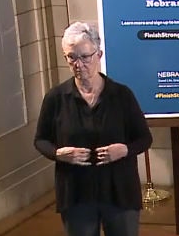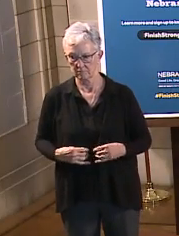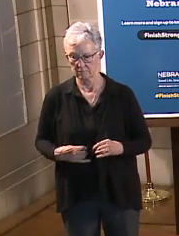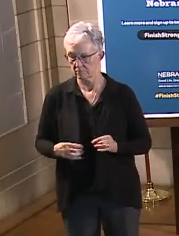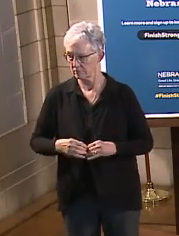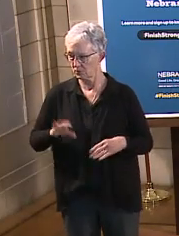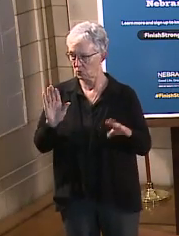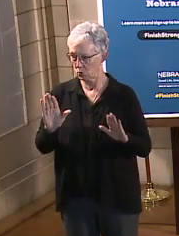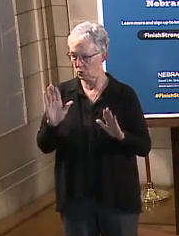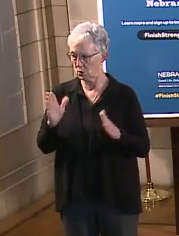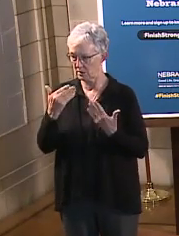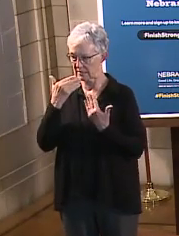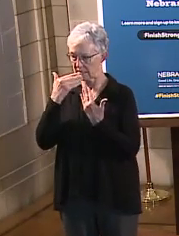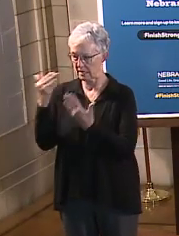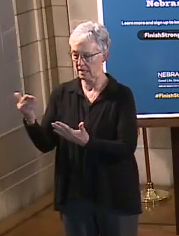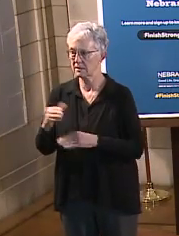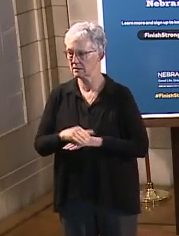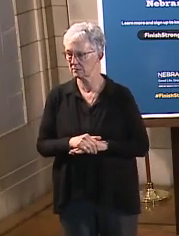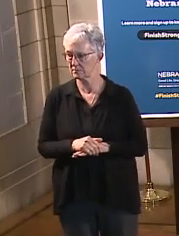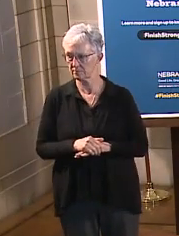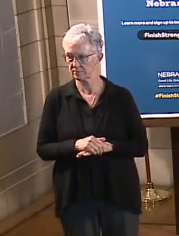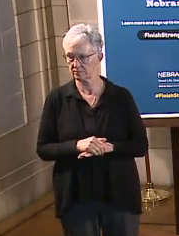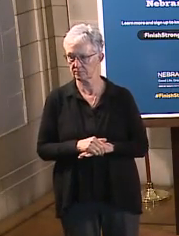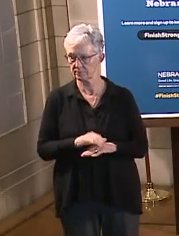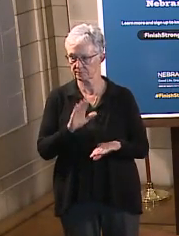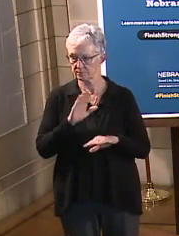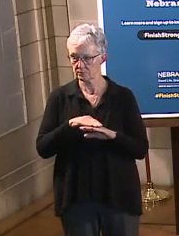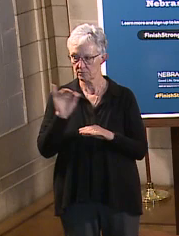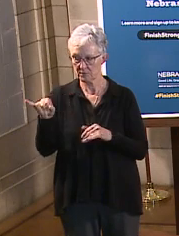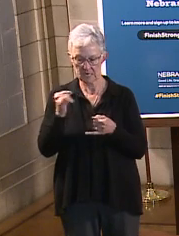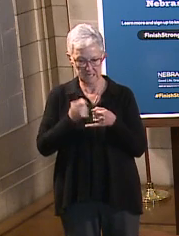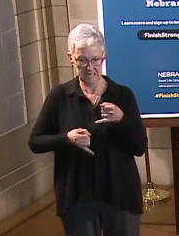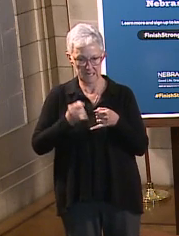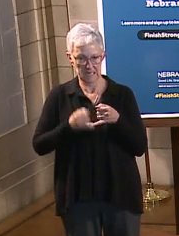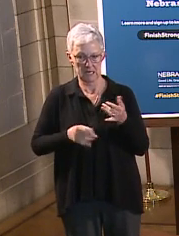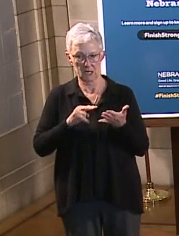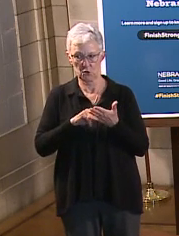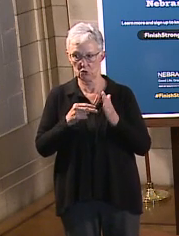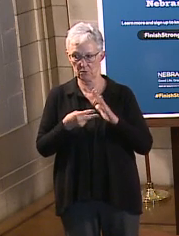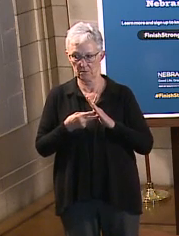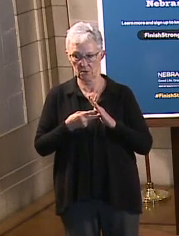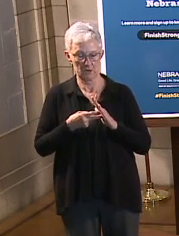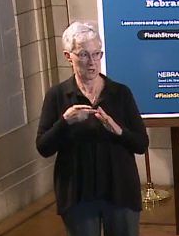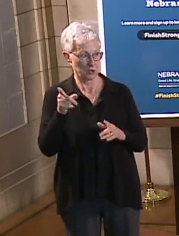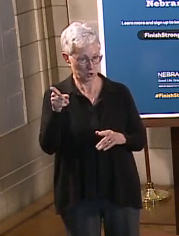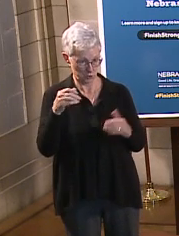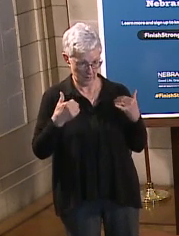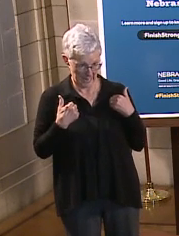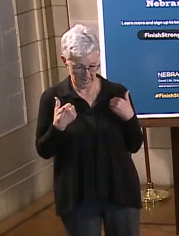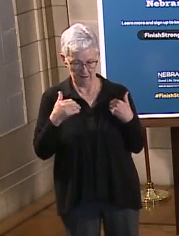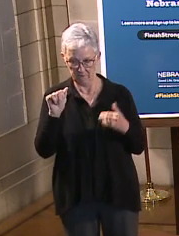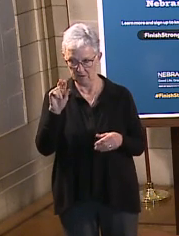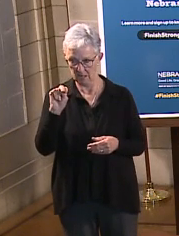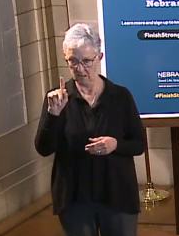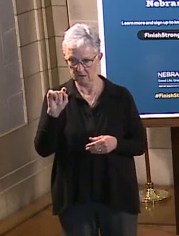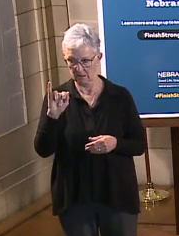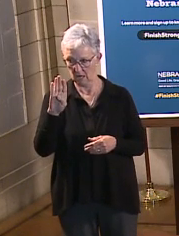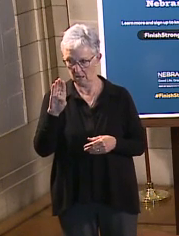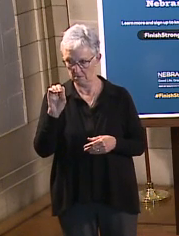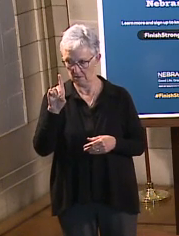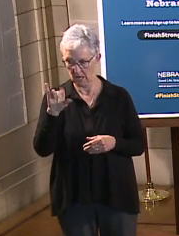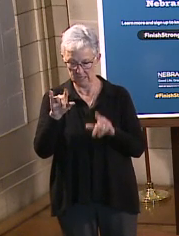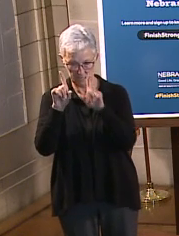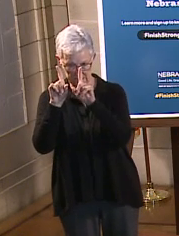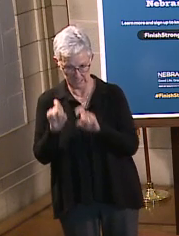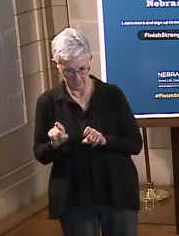Great. Thanks. So just, uh, on that last bit, again, what that means is if you've got an antibody test, it shows you've got the antibodies, right? You gotta have